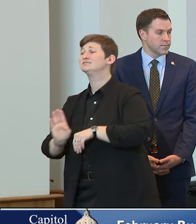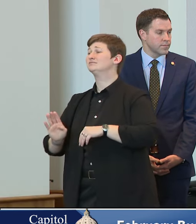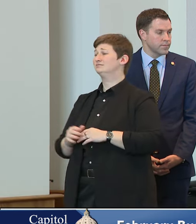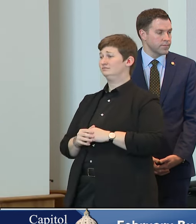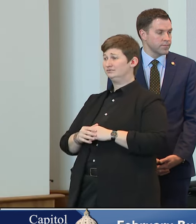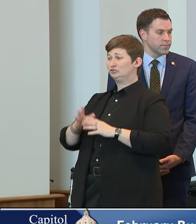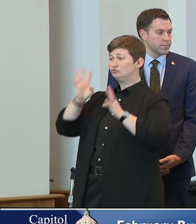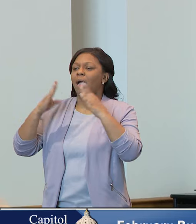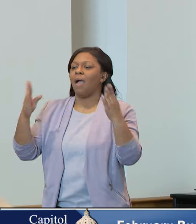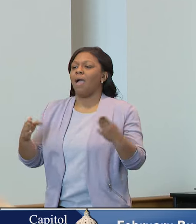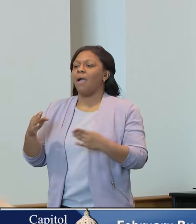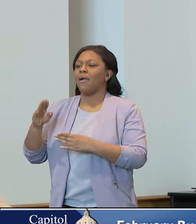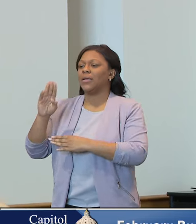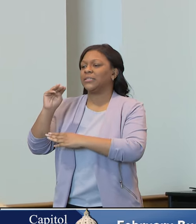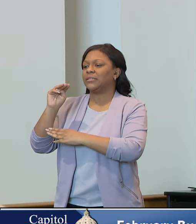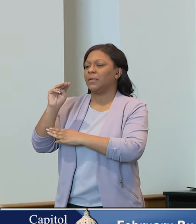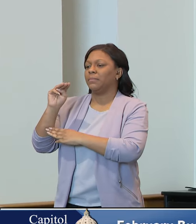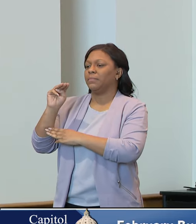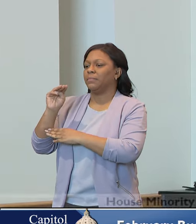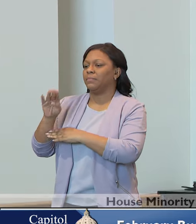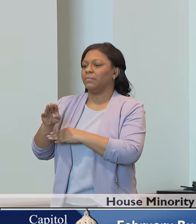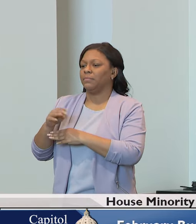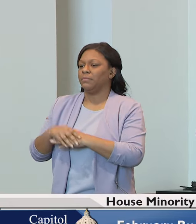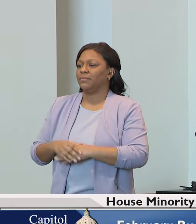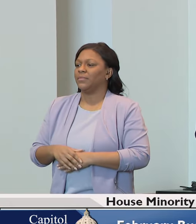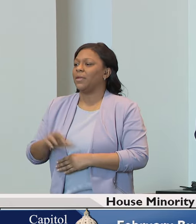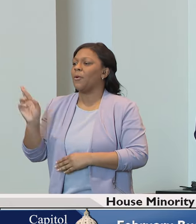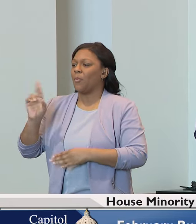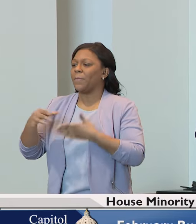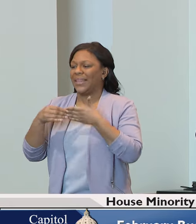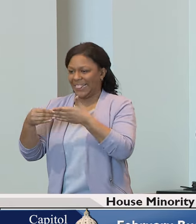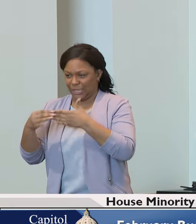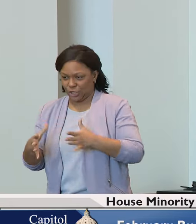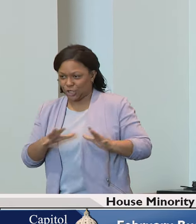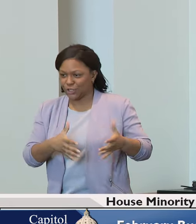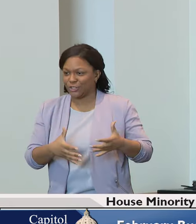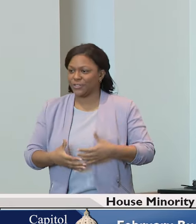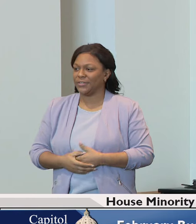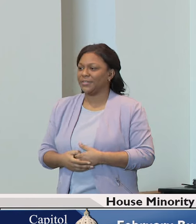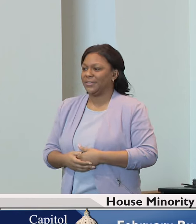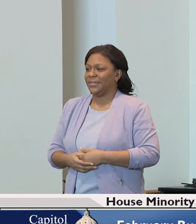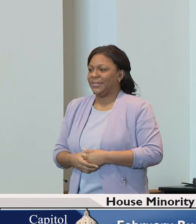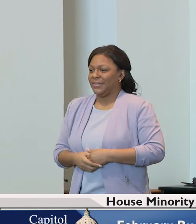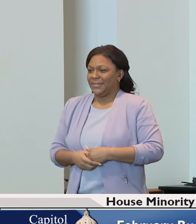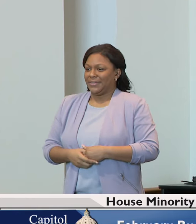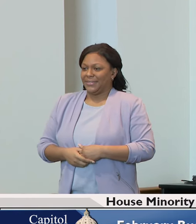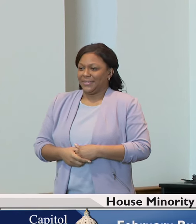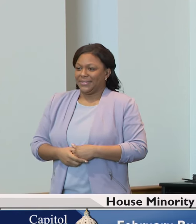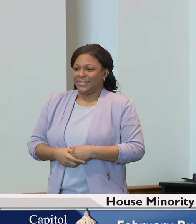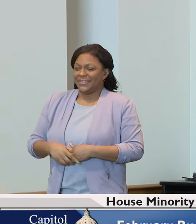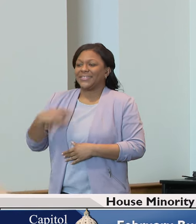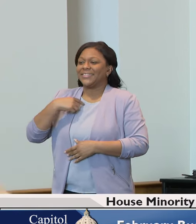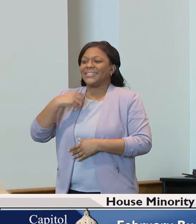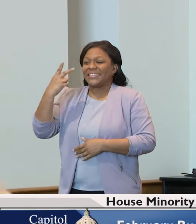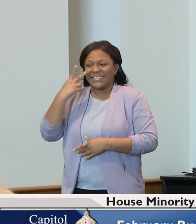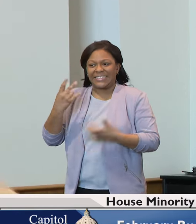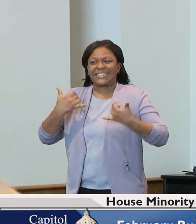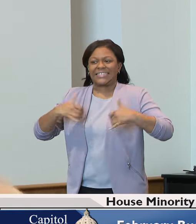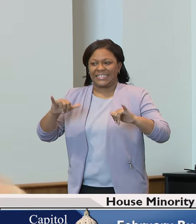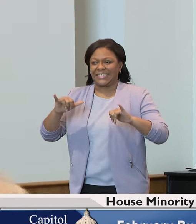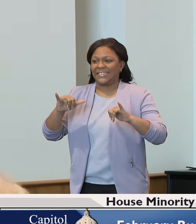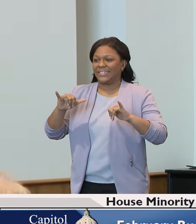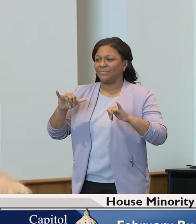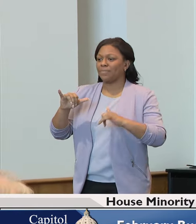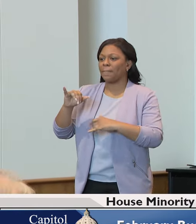and prosperity. Today's forecast shows that we are still on the verge of a deficit. I know you heard